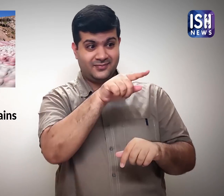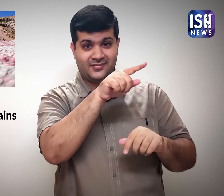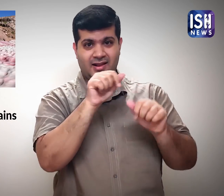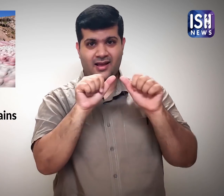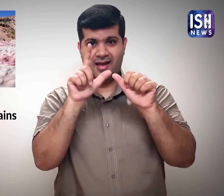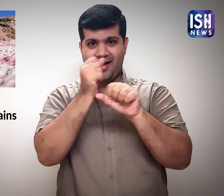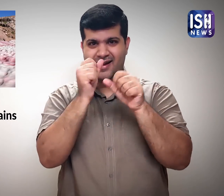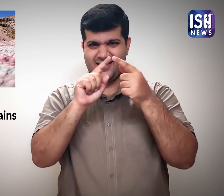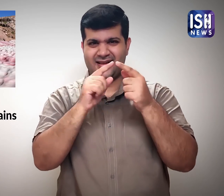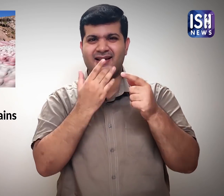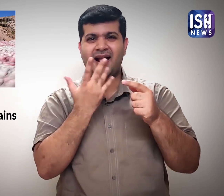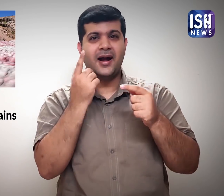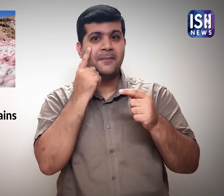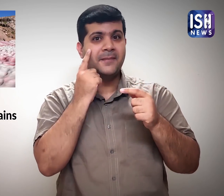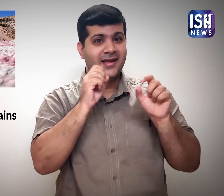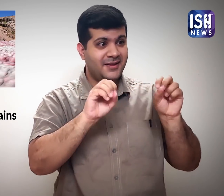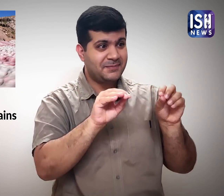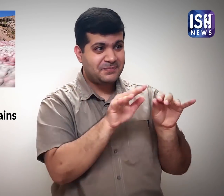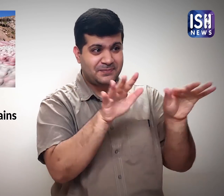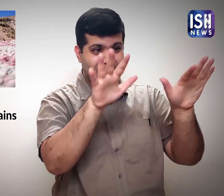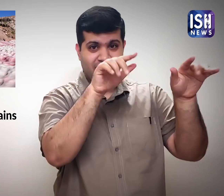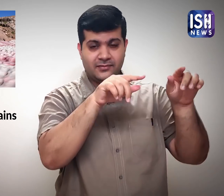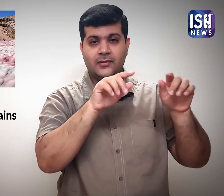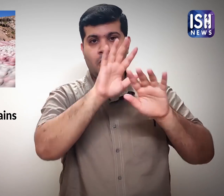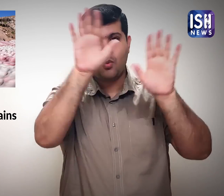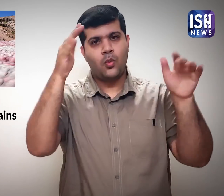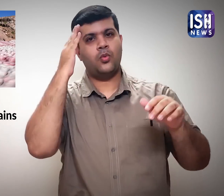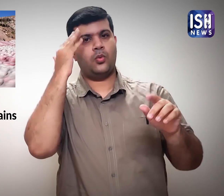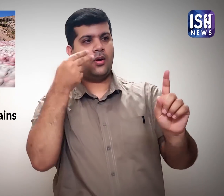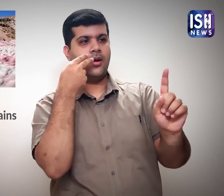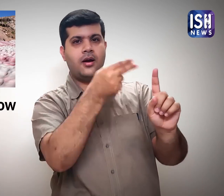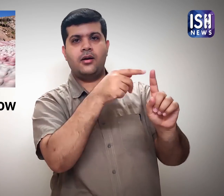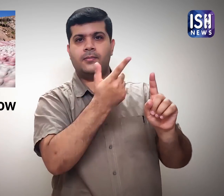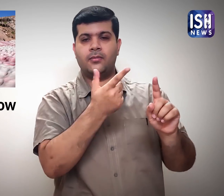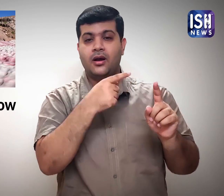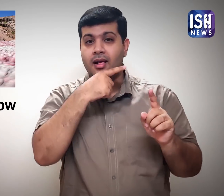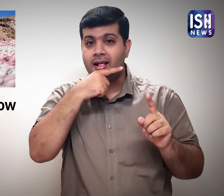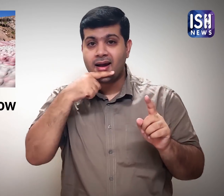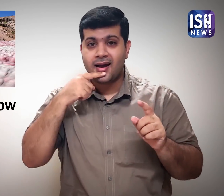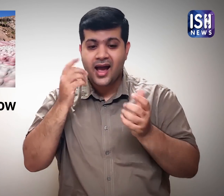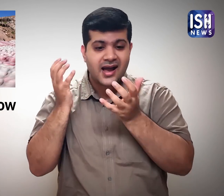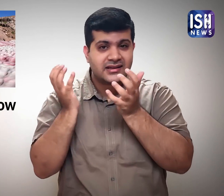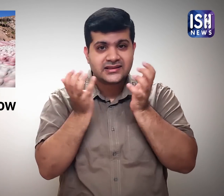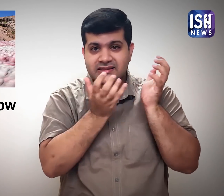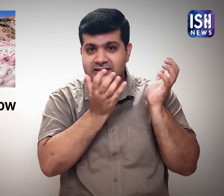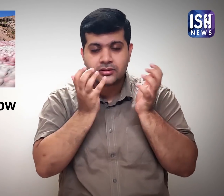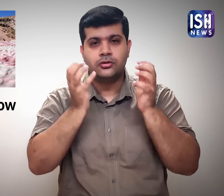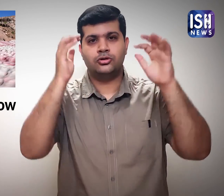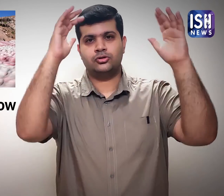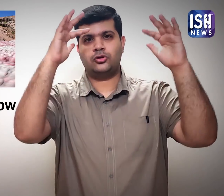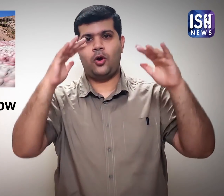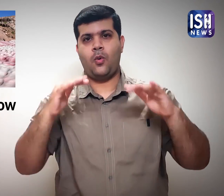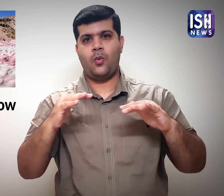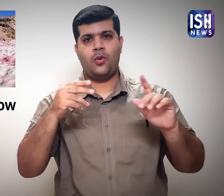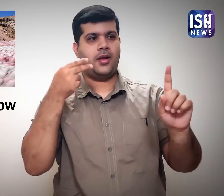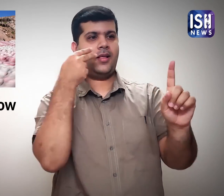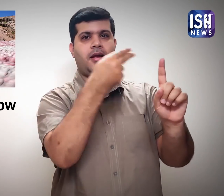This type of pink snow is also known as watermelon snow.